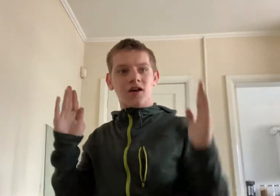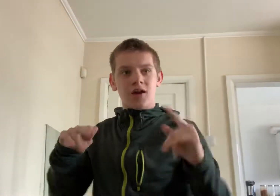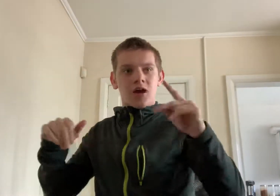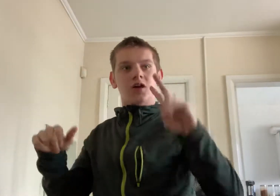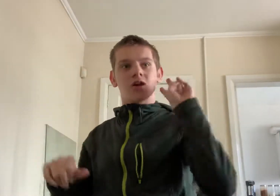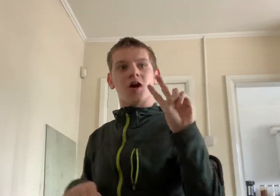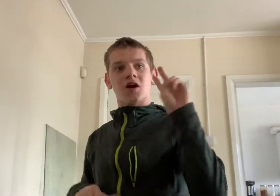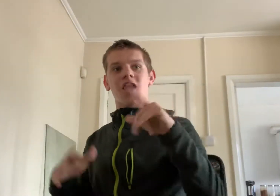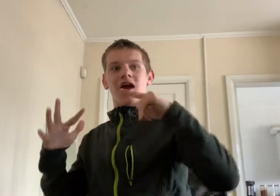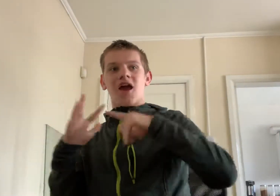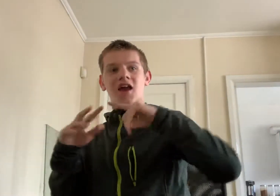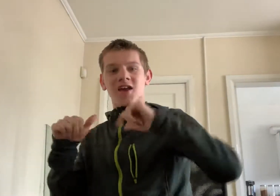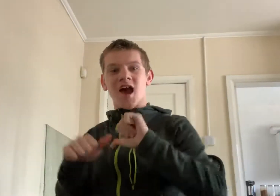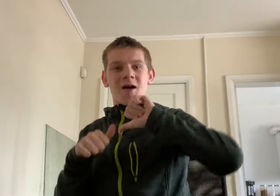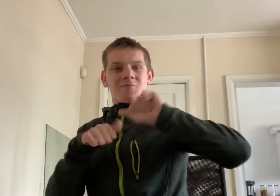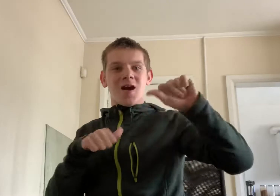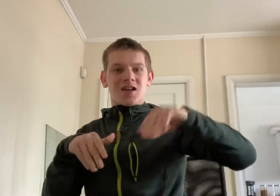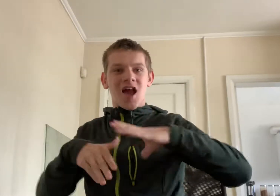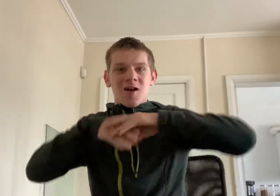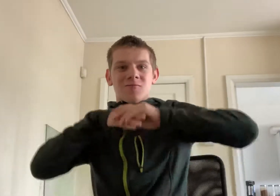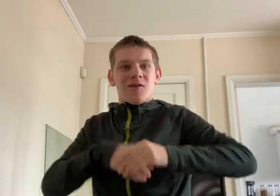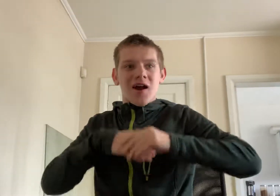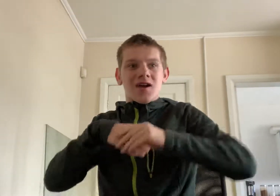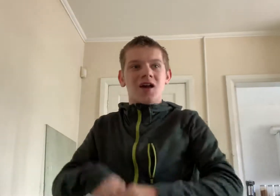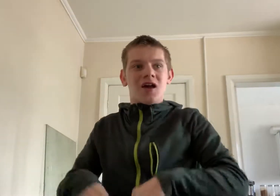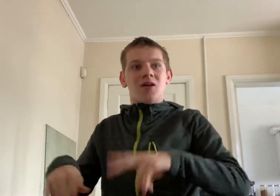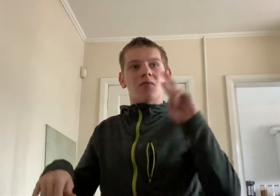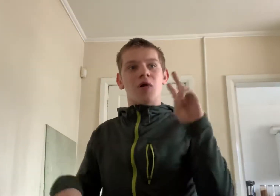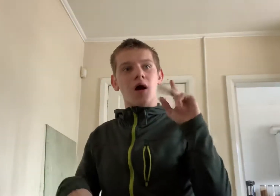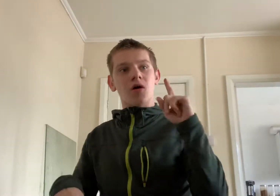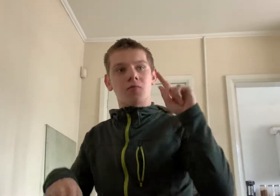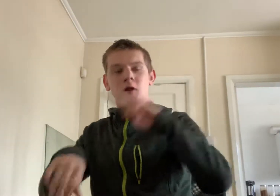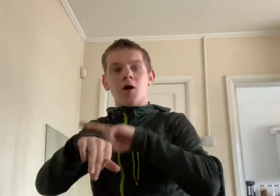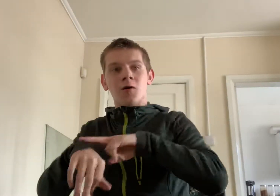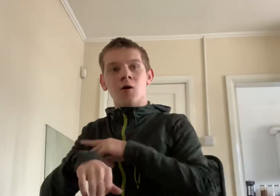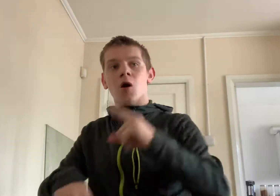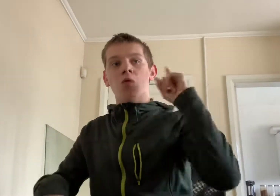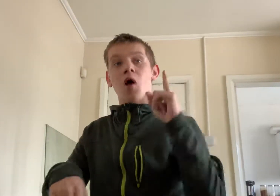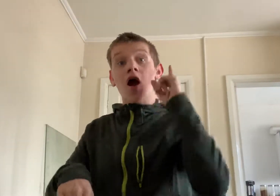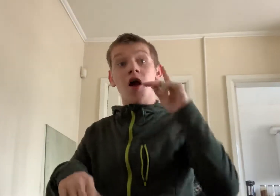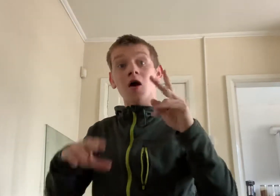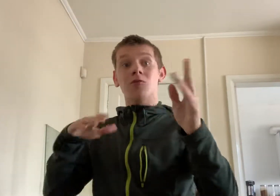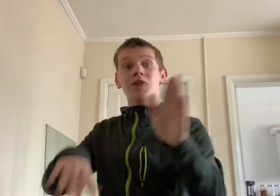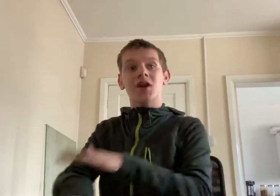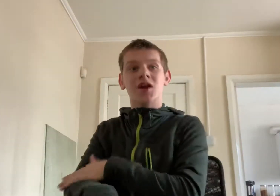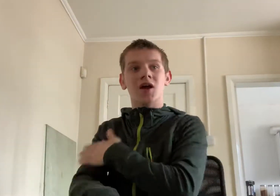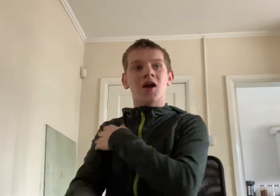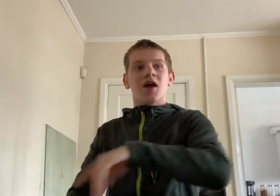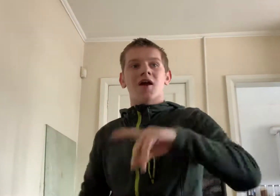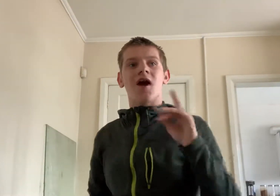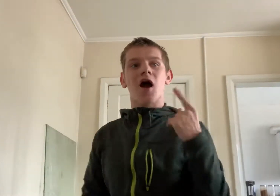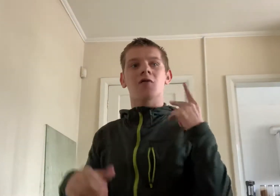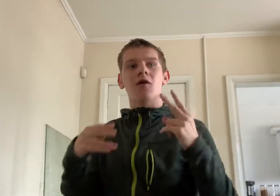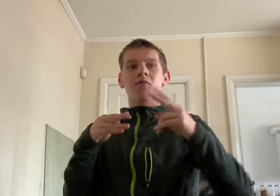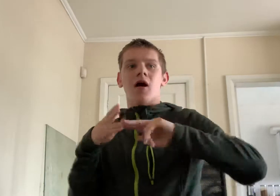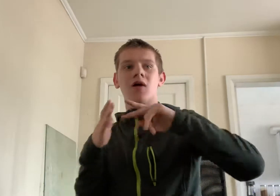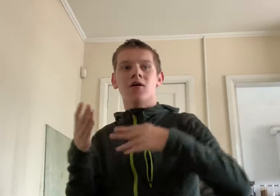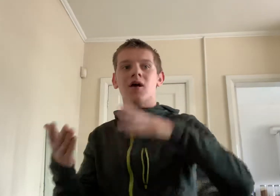Two little engines, best of friends. One is blue, the other green. Part of a really